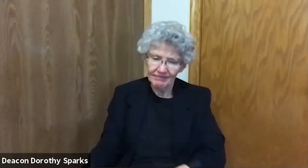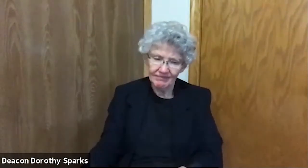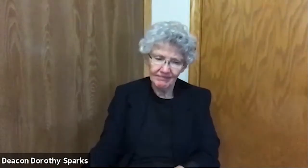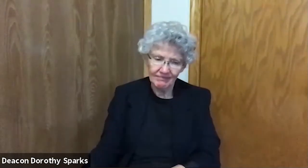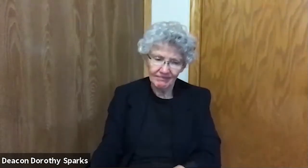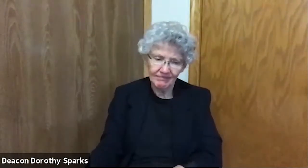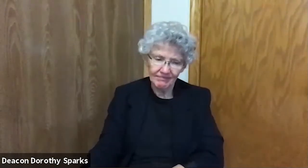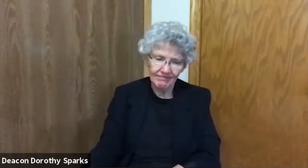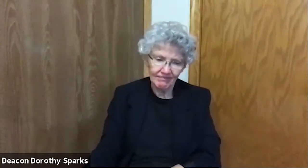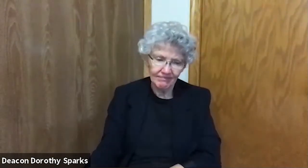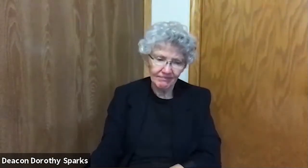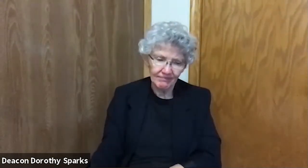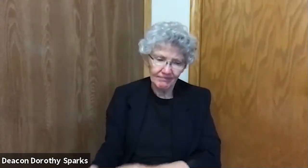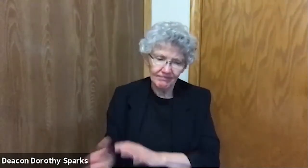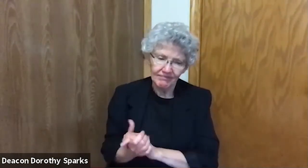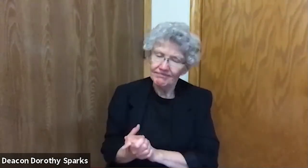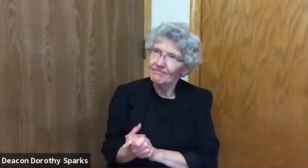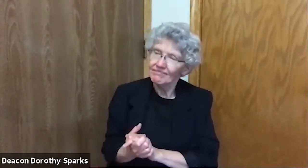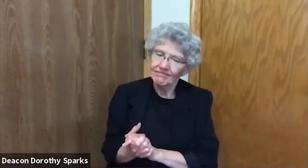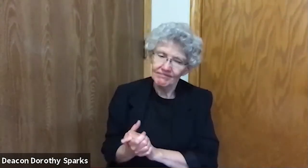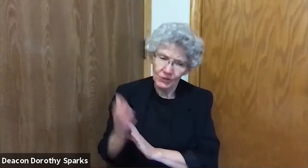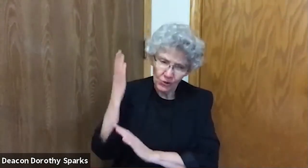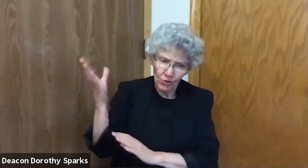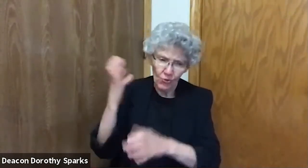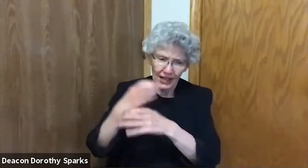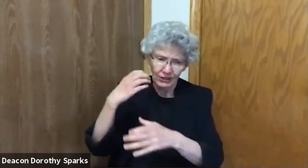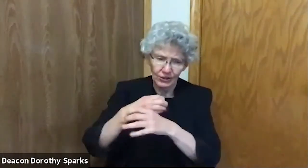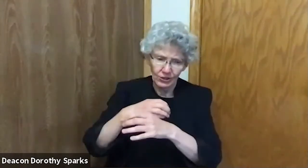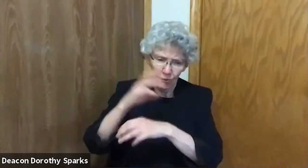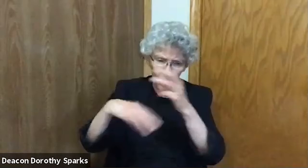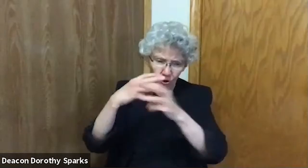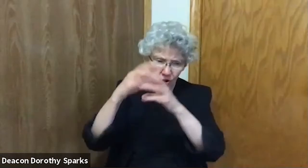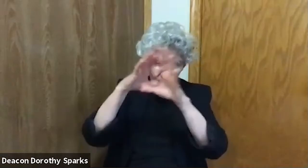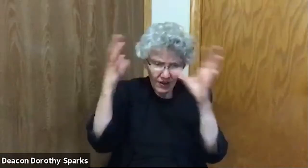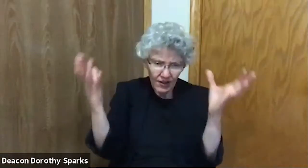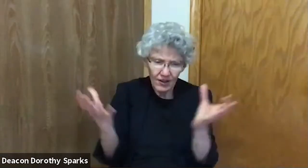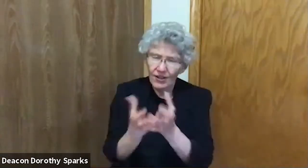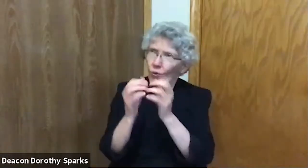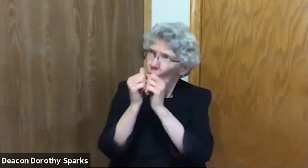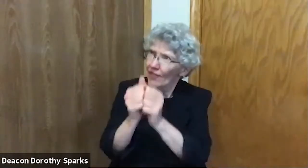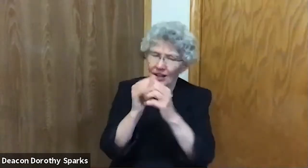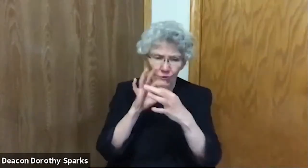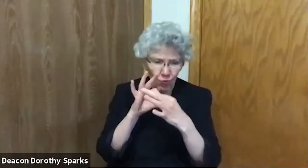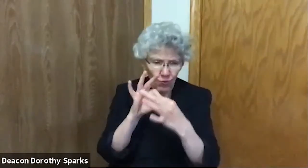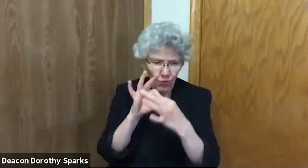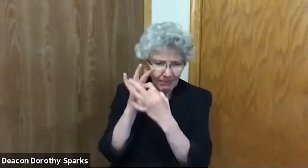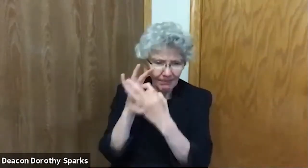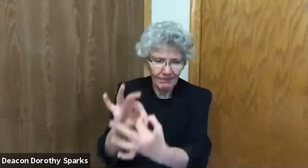created the world with relationships